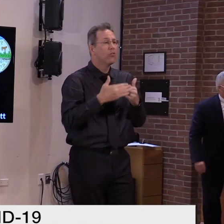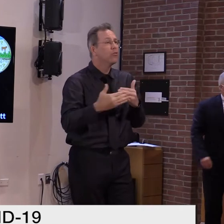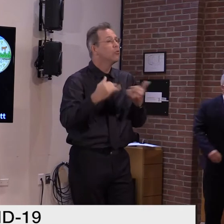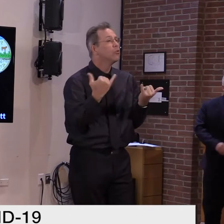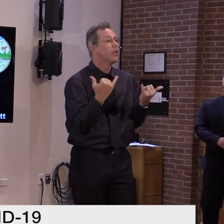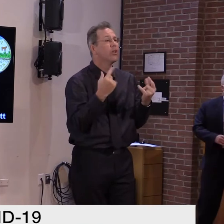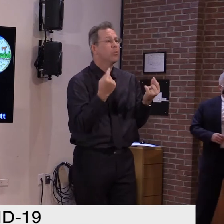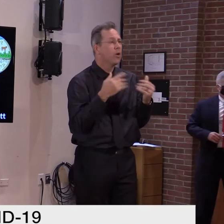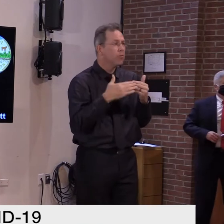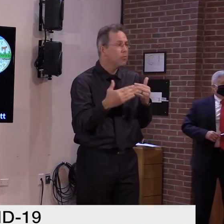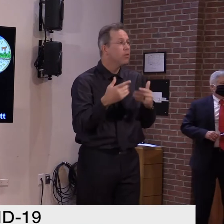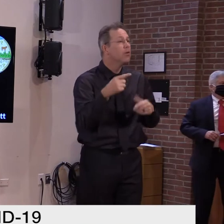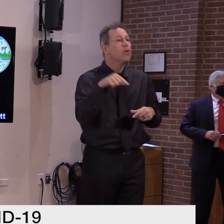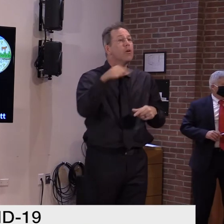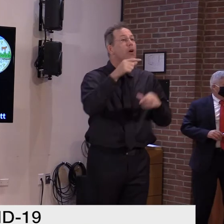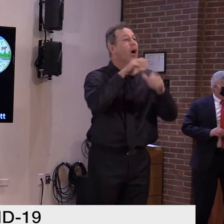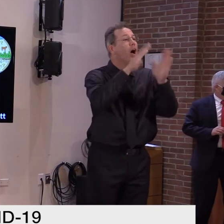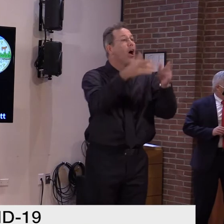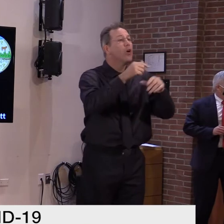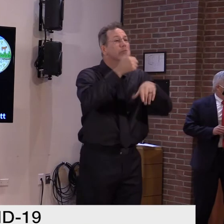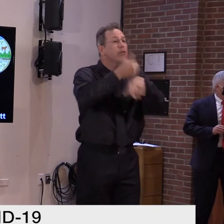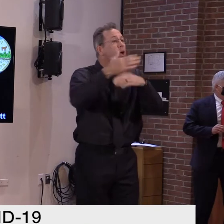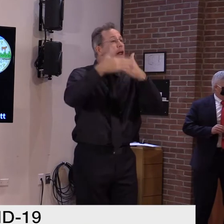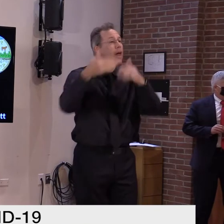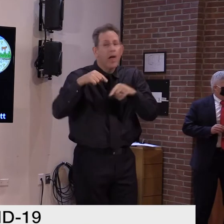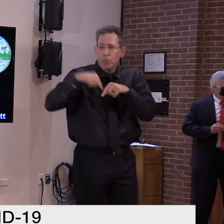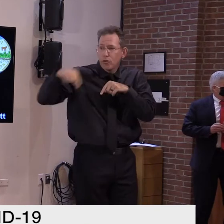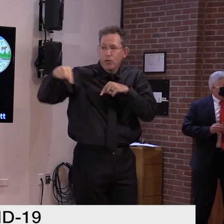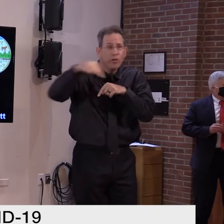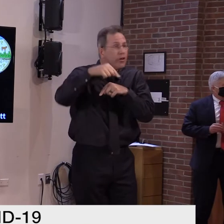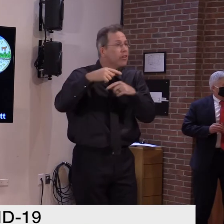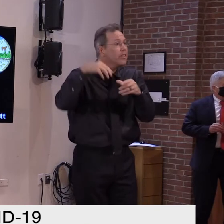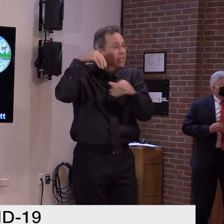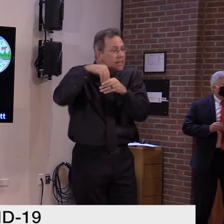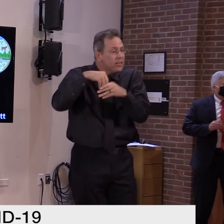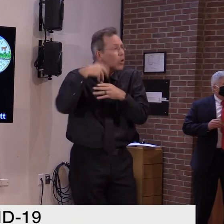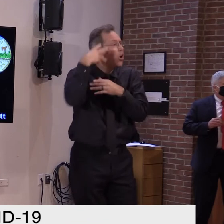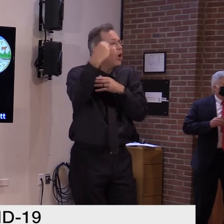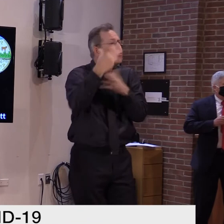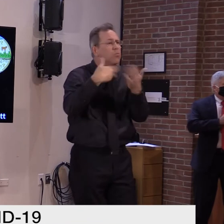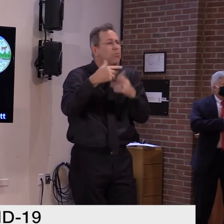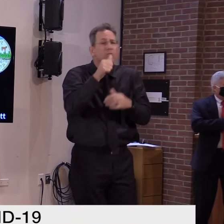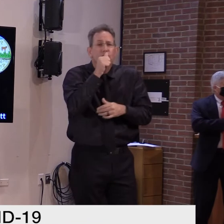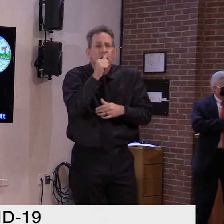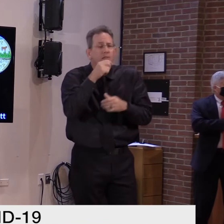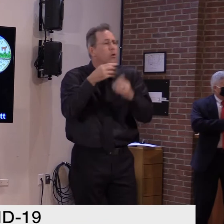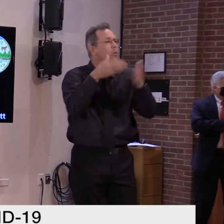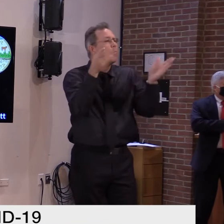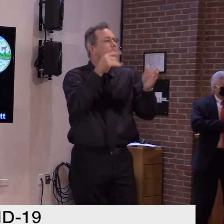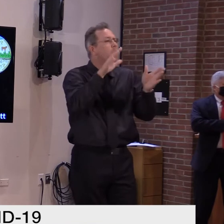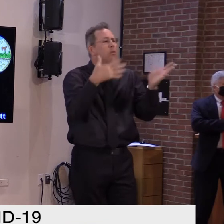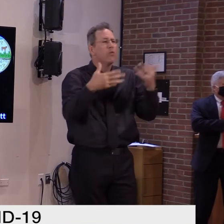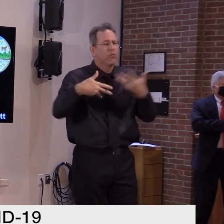-household gatherings, both inside and out, whether in public or private spaces, are prohibited.